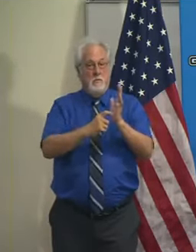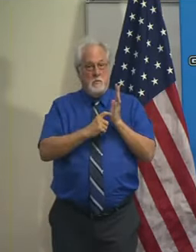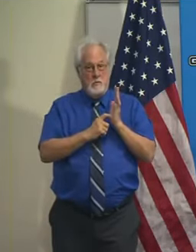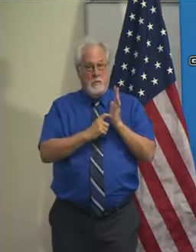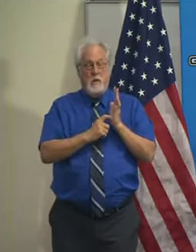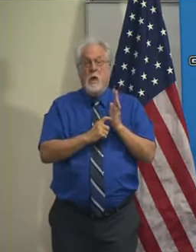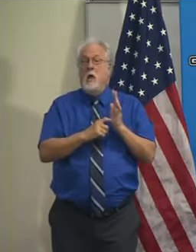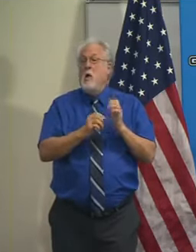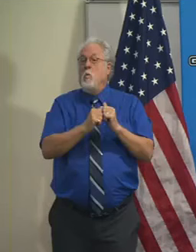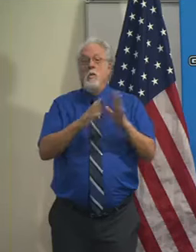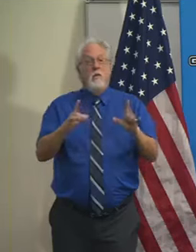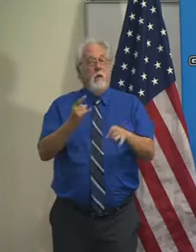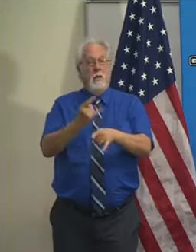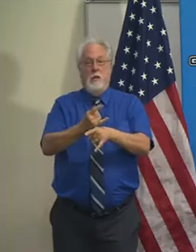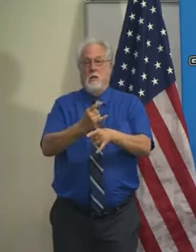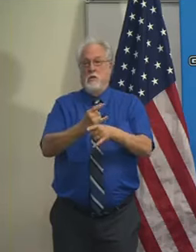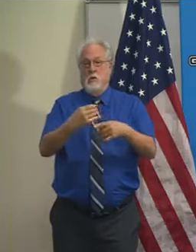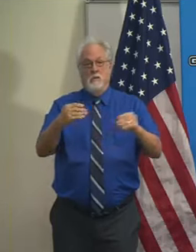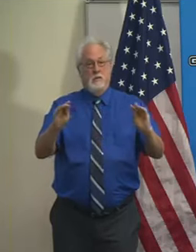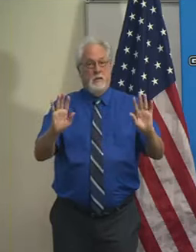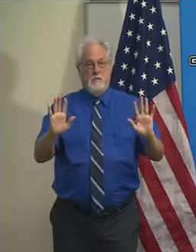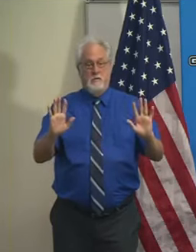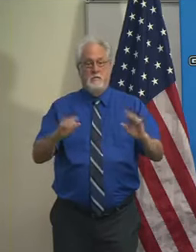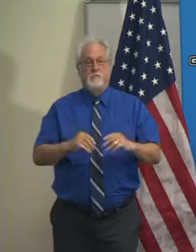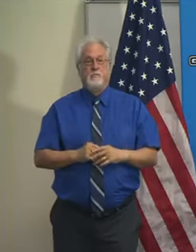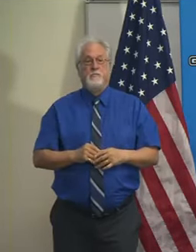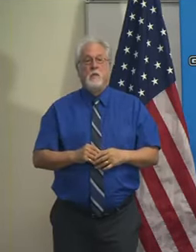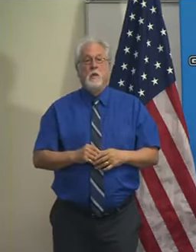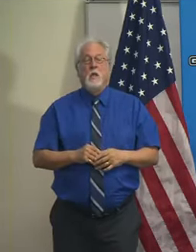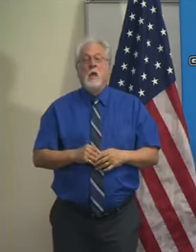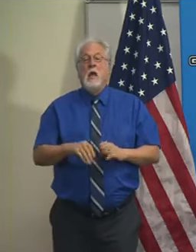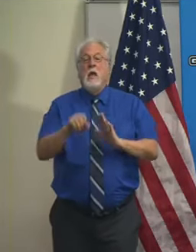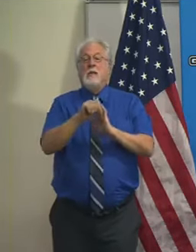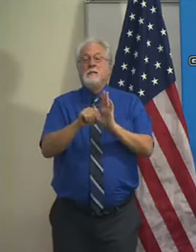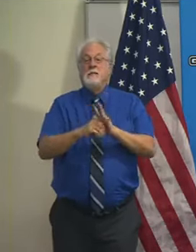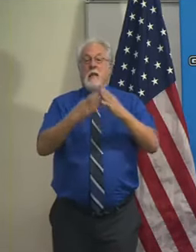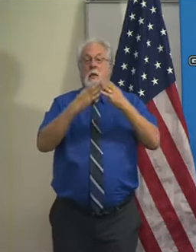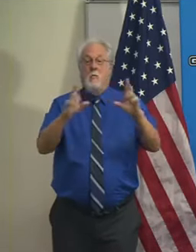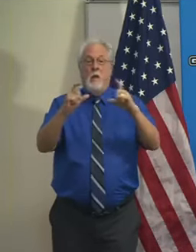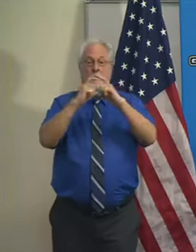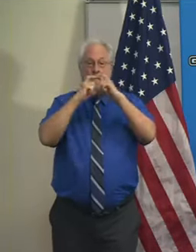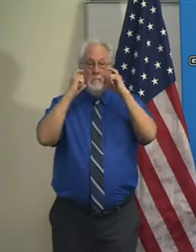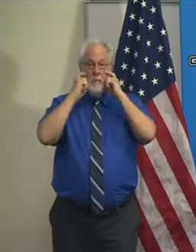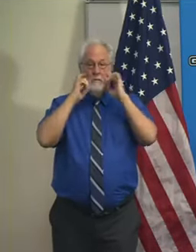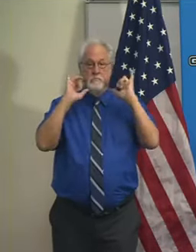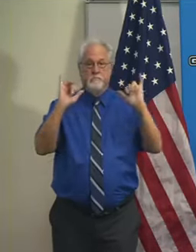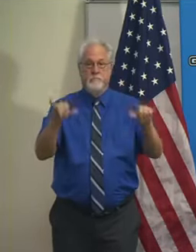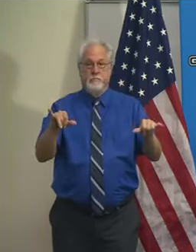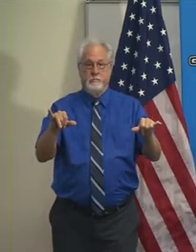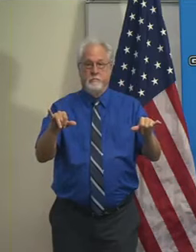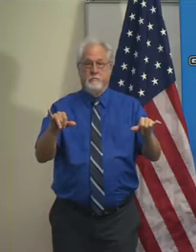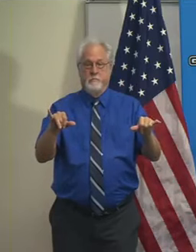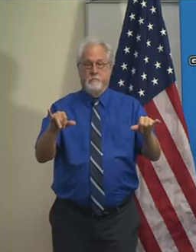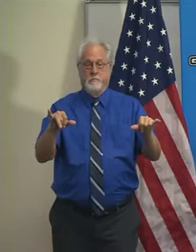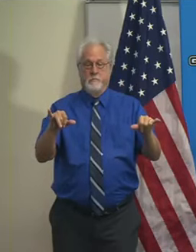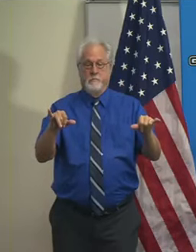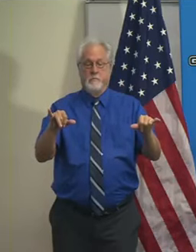and without alcohol sales. The statewide mask mandate remains in place.